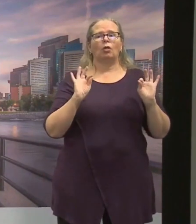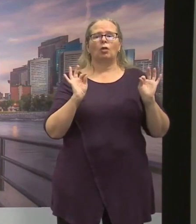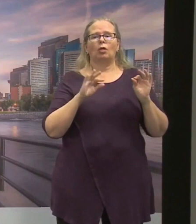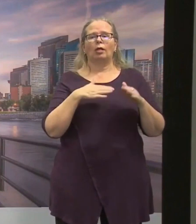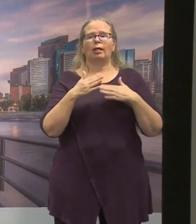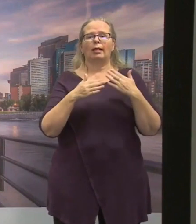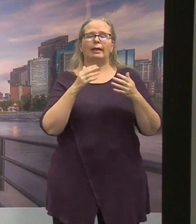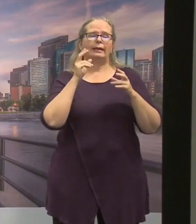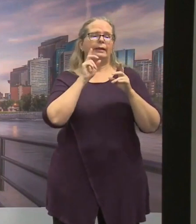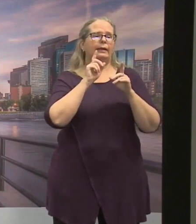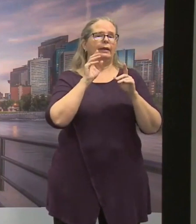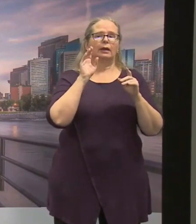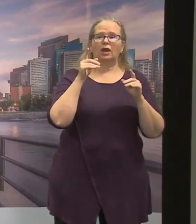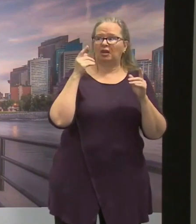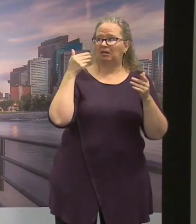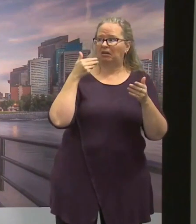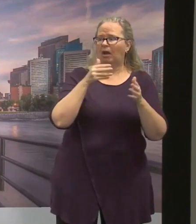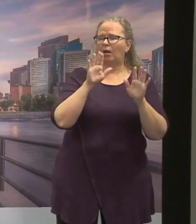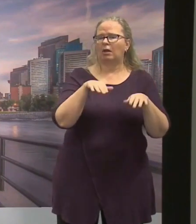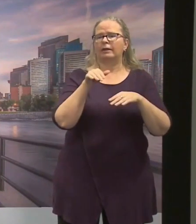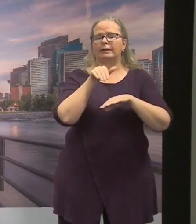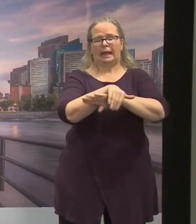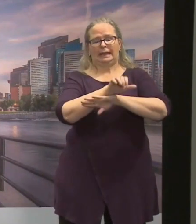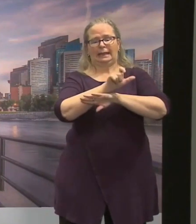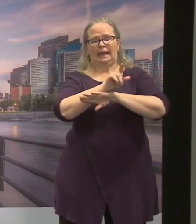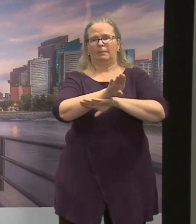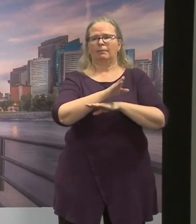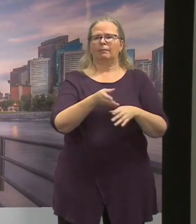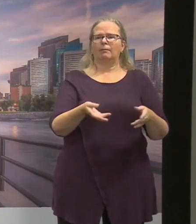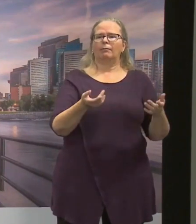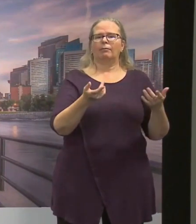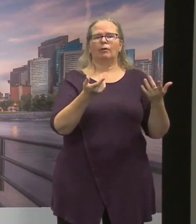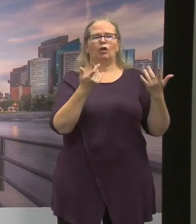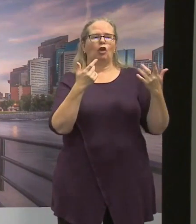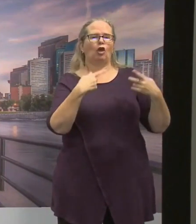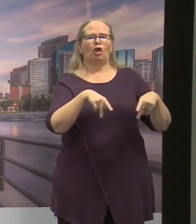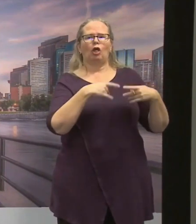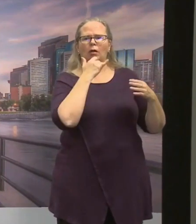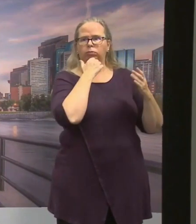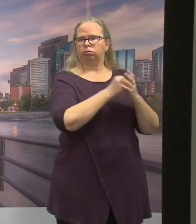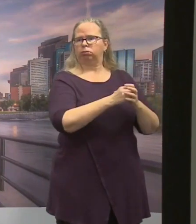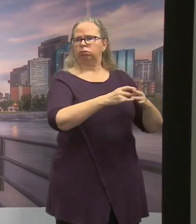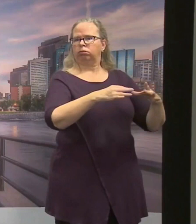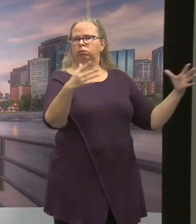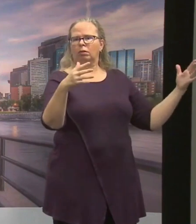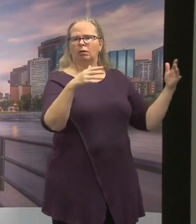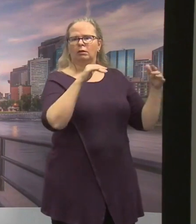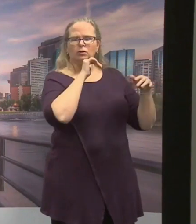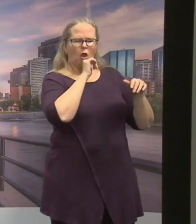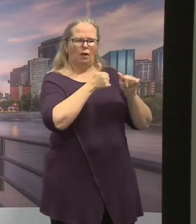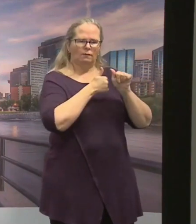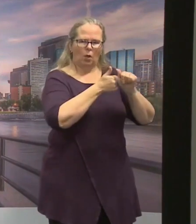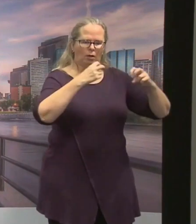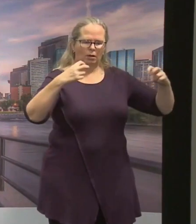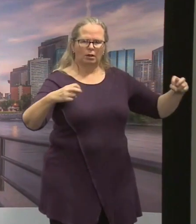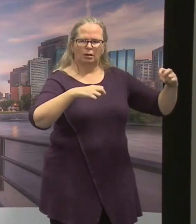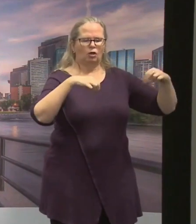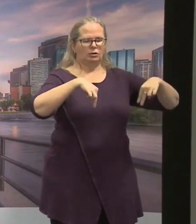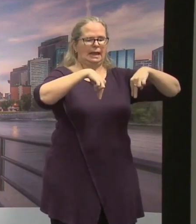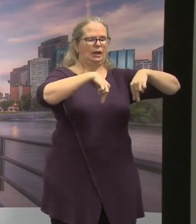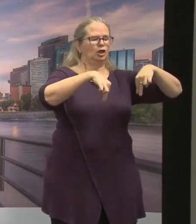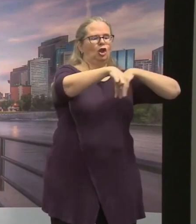of as restaurants or as bars with table service. And those were two major outbreaks. Look, I myself